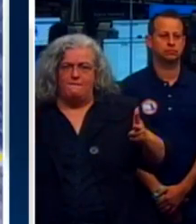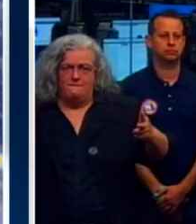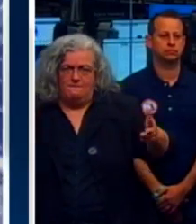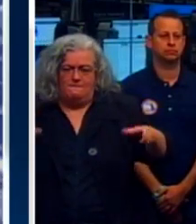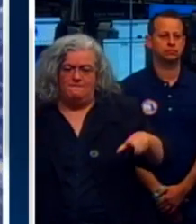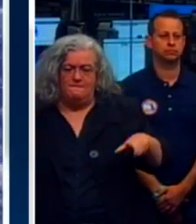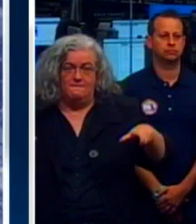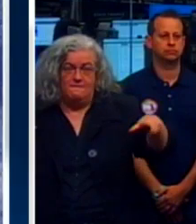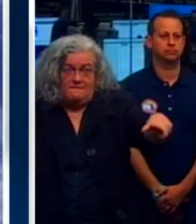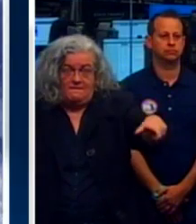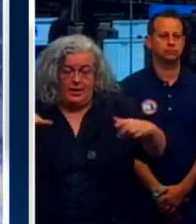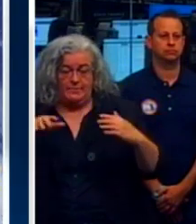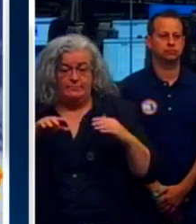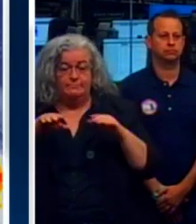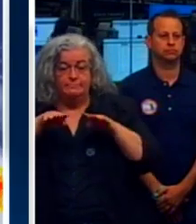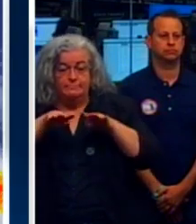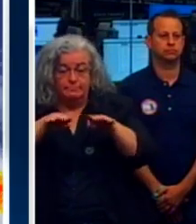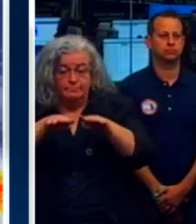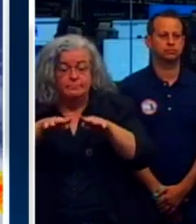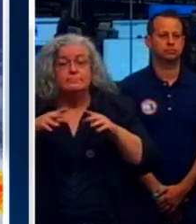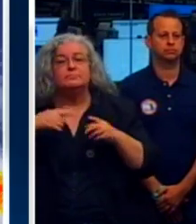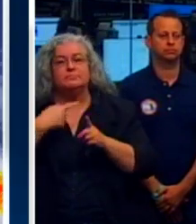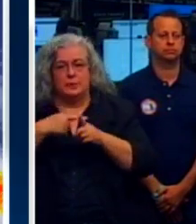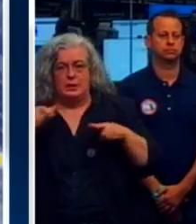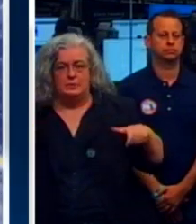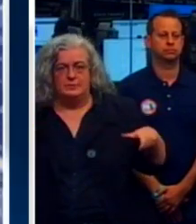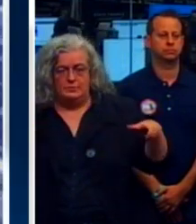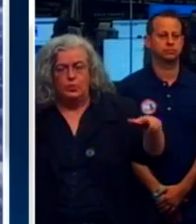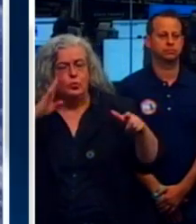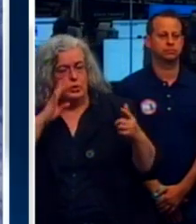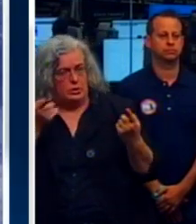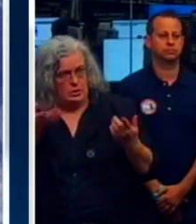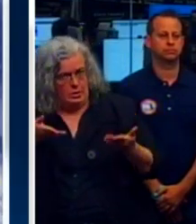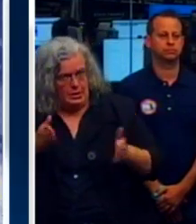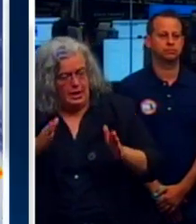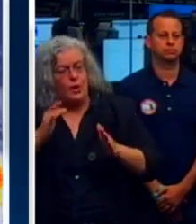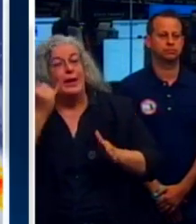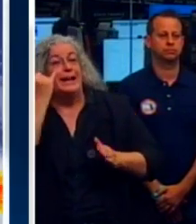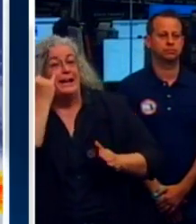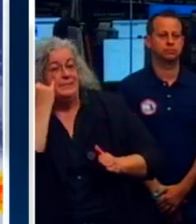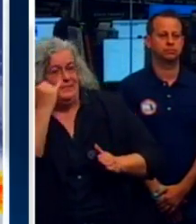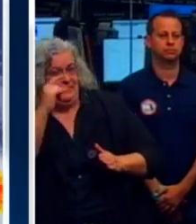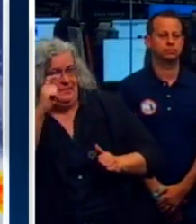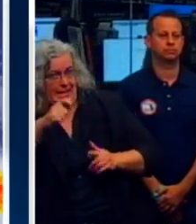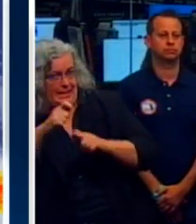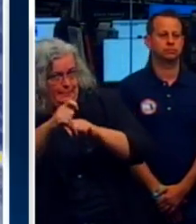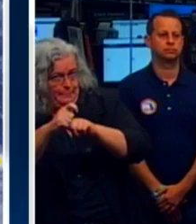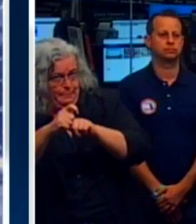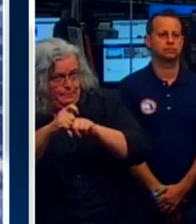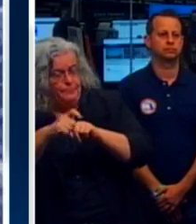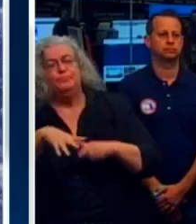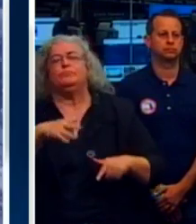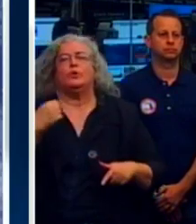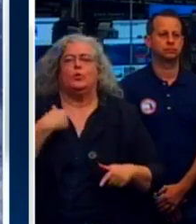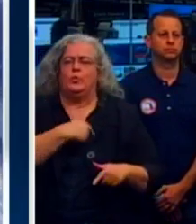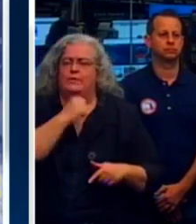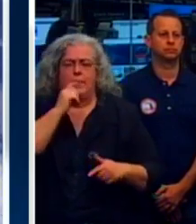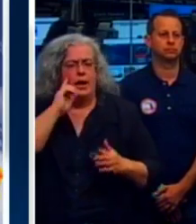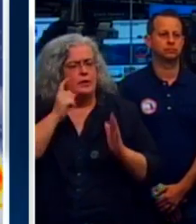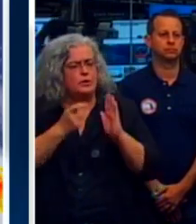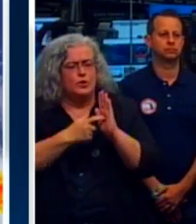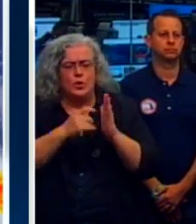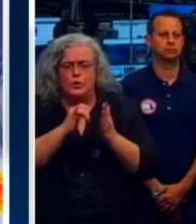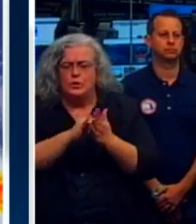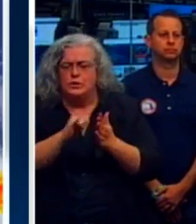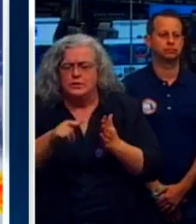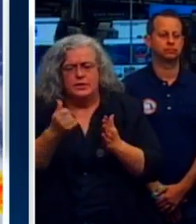The DOT has not identified any abnormal traffic patterns. But obviously we know that, you know, once counties